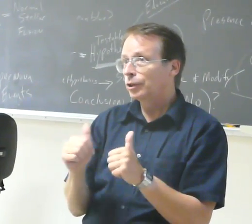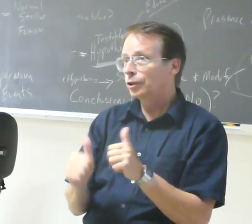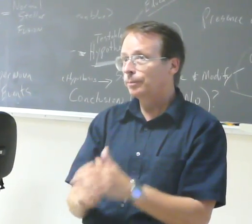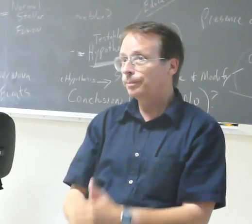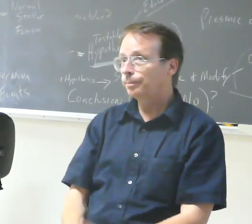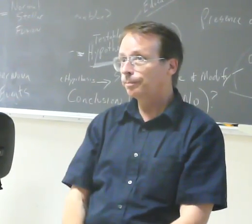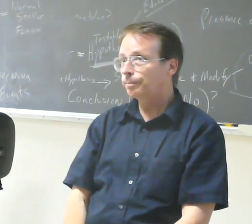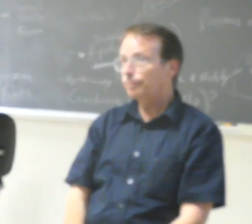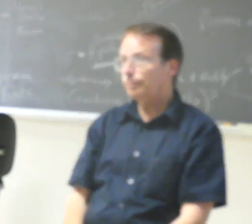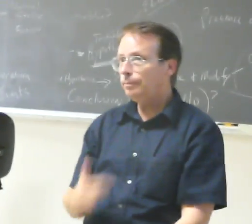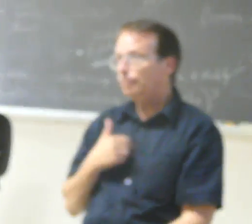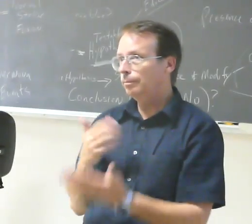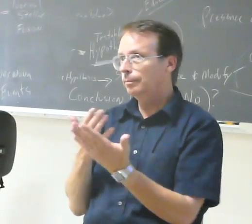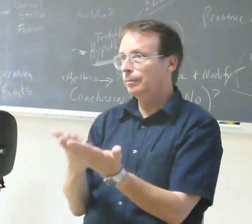I'll give you a hint. Recycle.